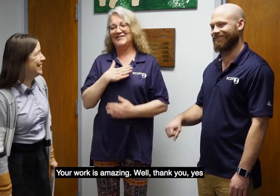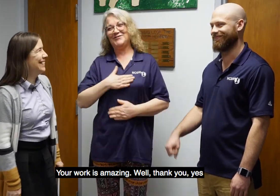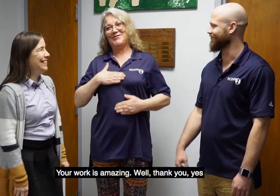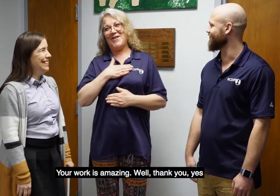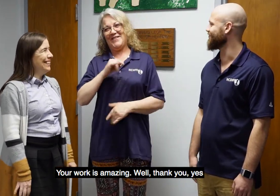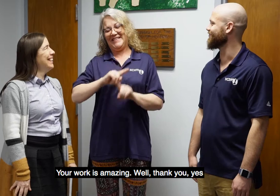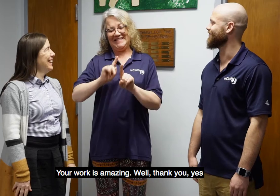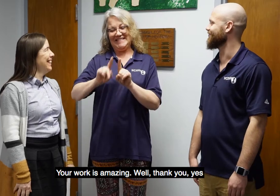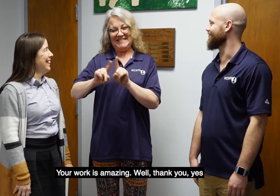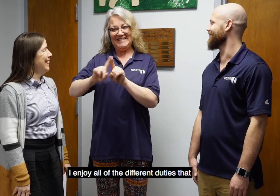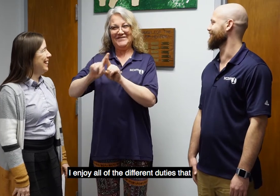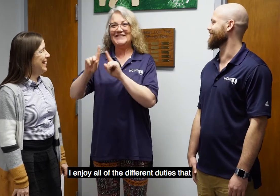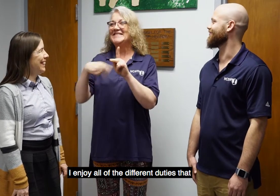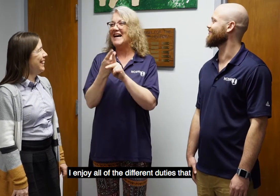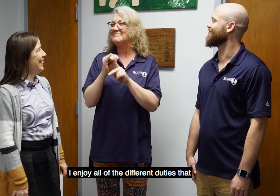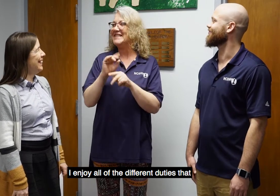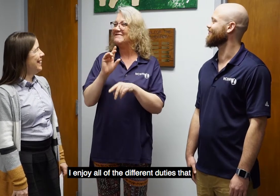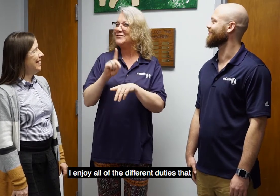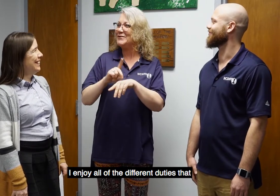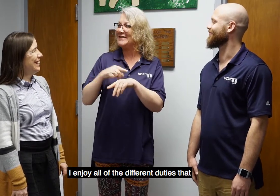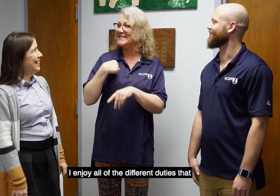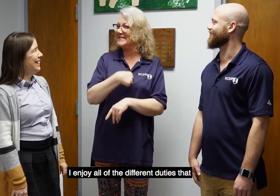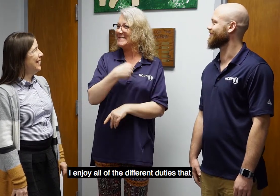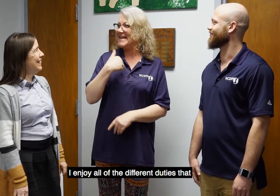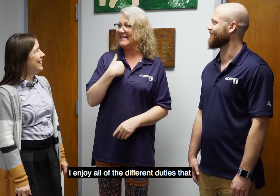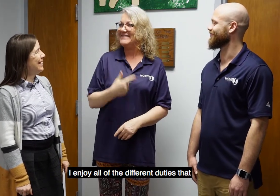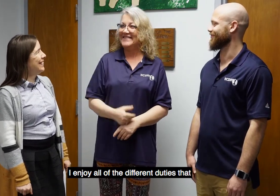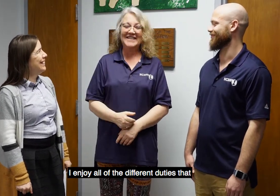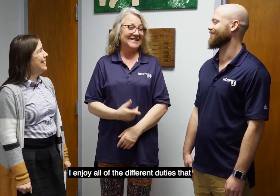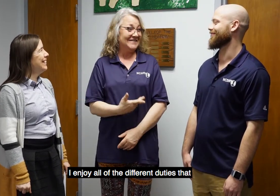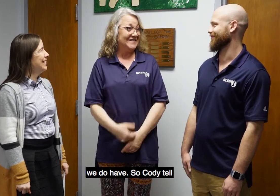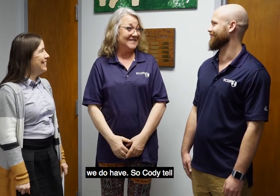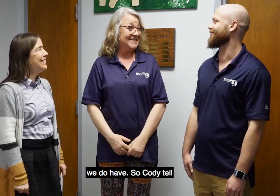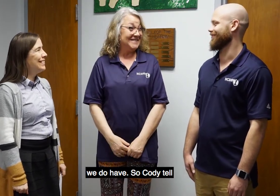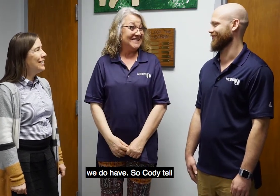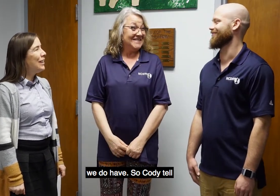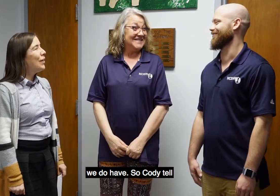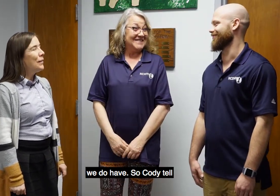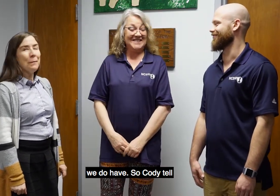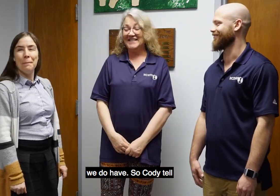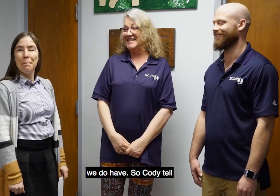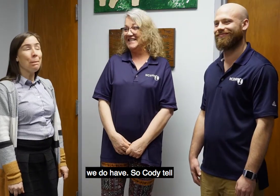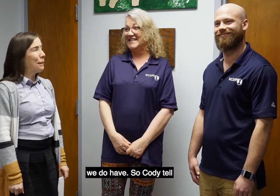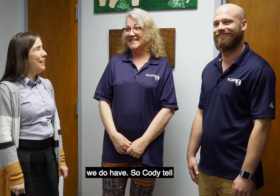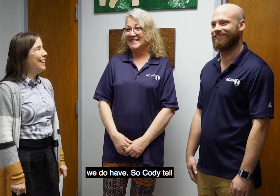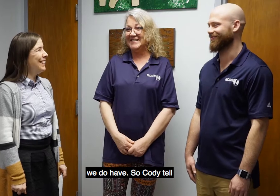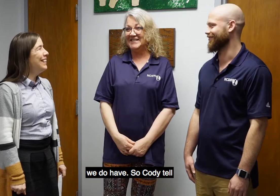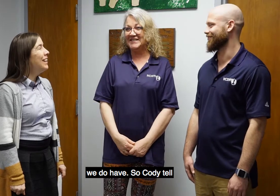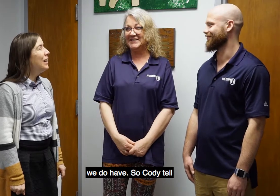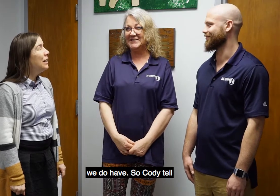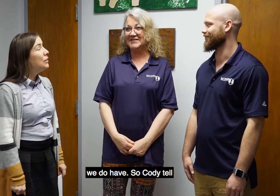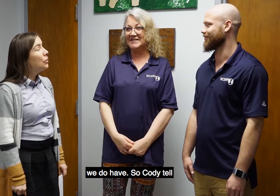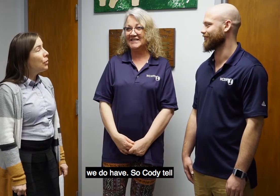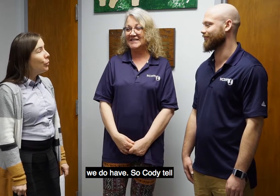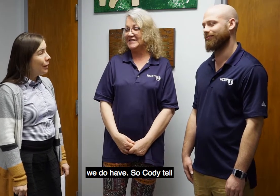Yes. I enjoy all of the different duties that we do have. Right, Cody? Yeah. So, Cody,